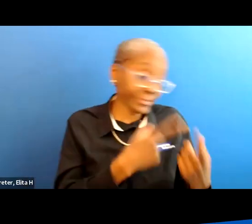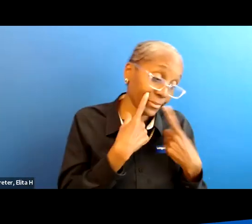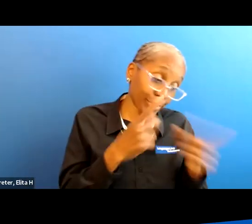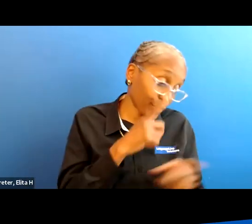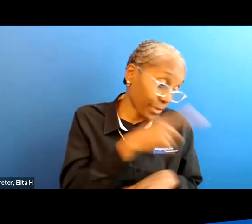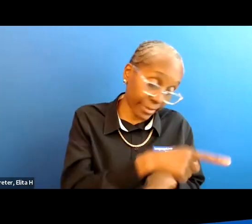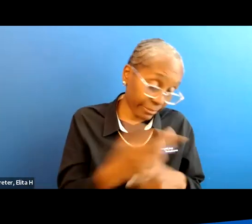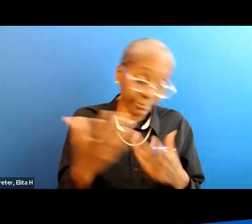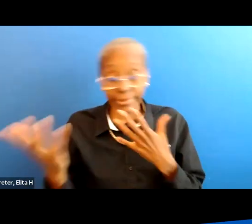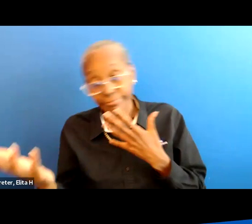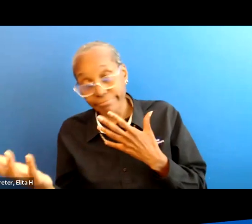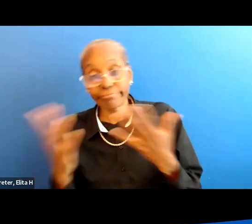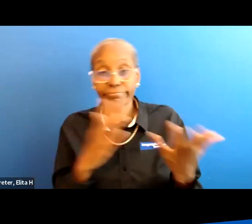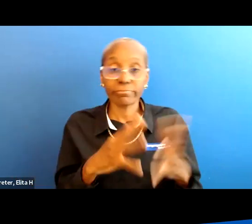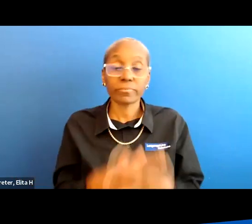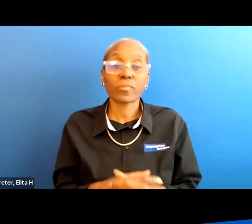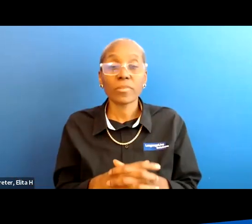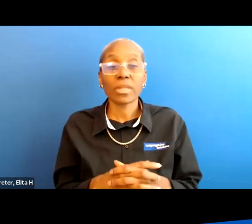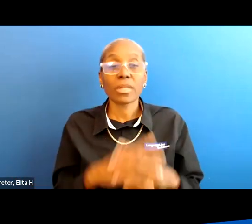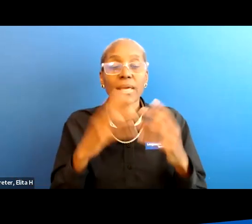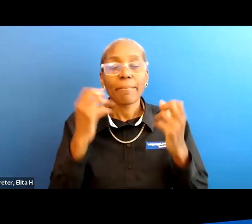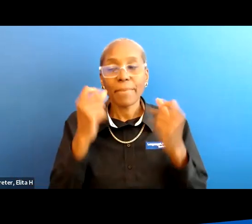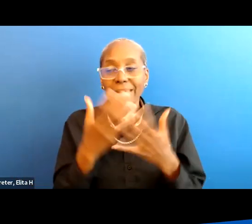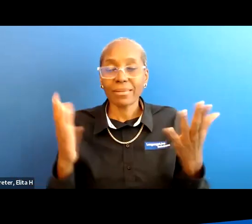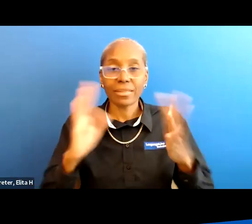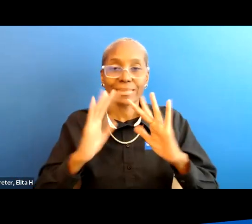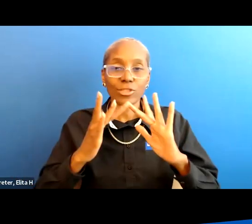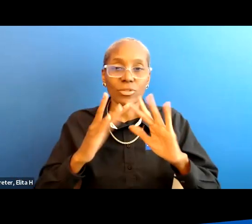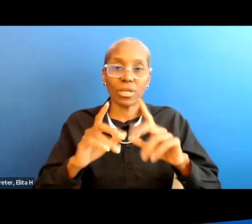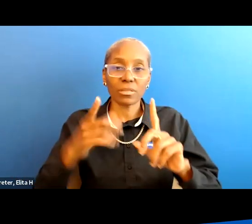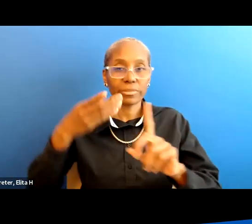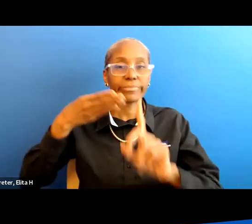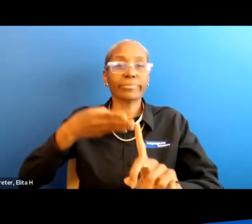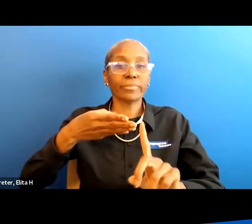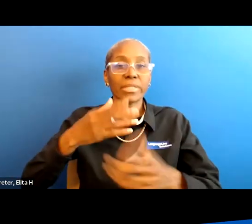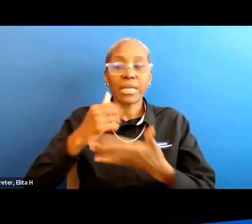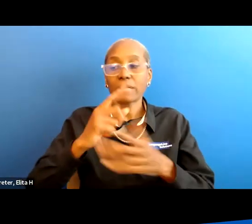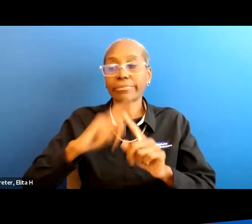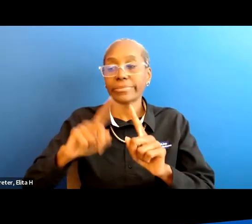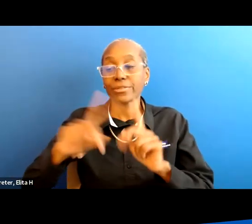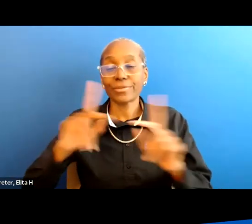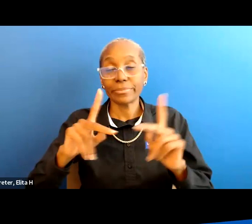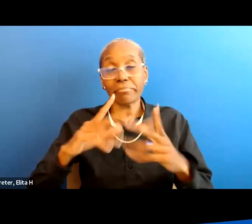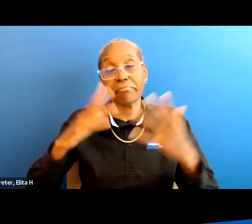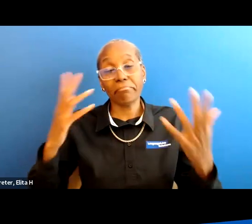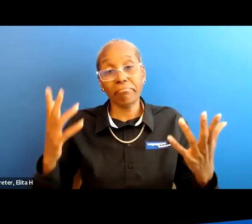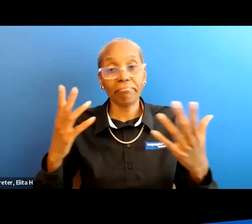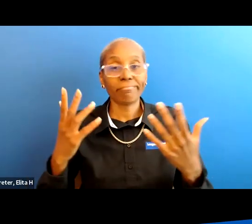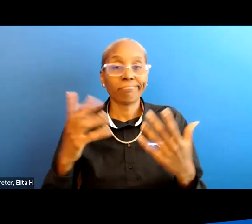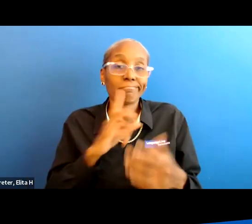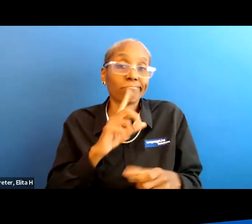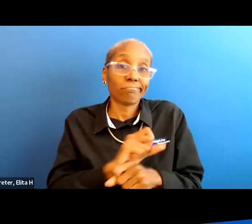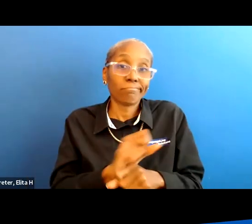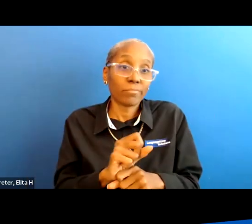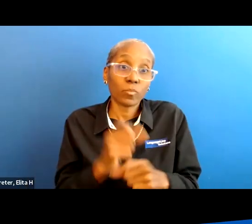person um you know there's a lot of stuff on the internet that's geared for this that's helped different people but you know really the